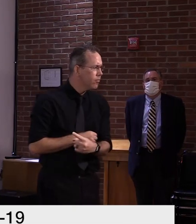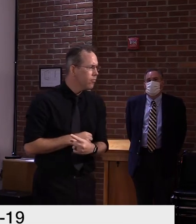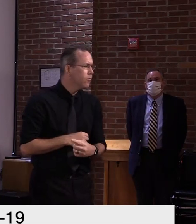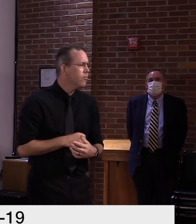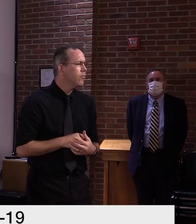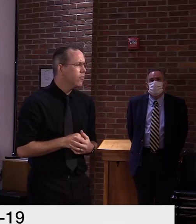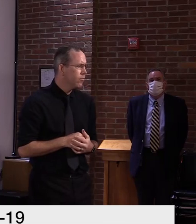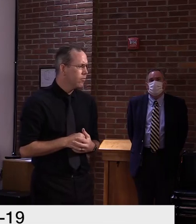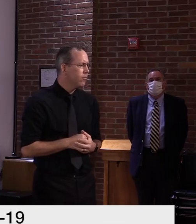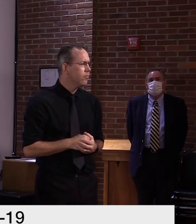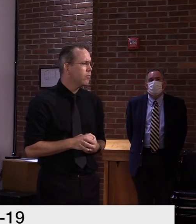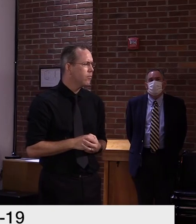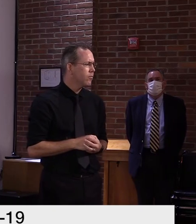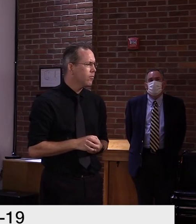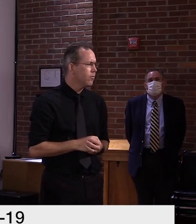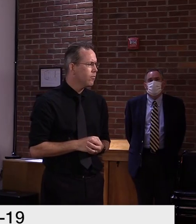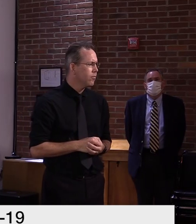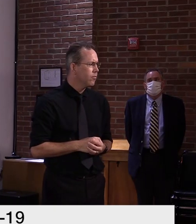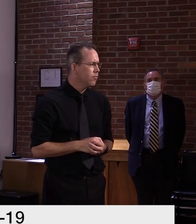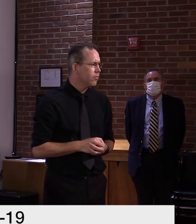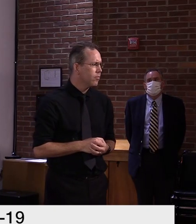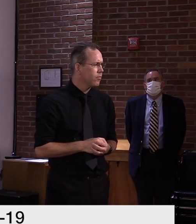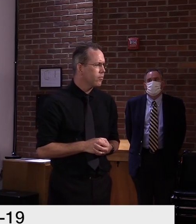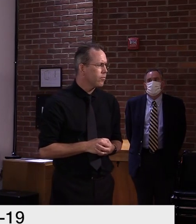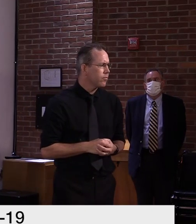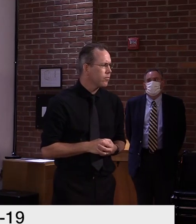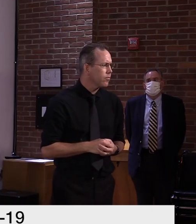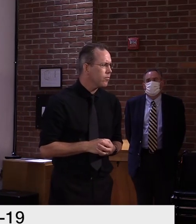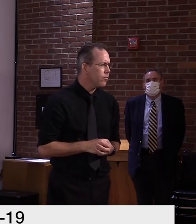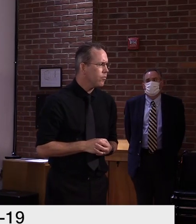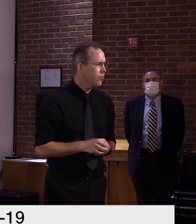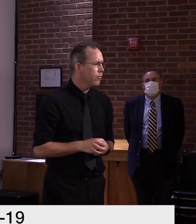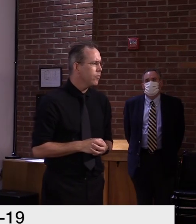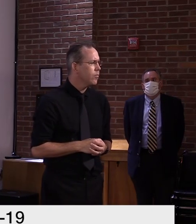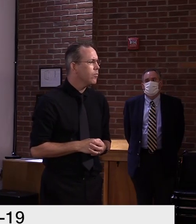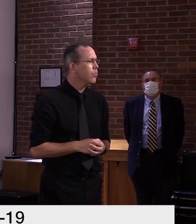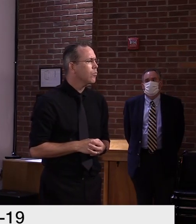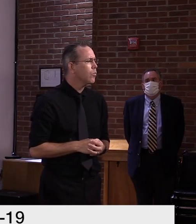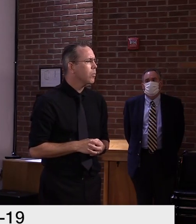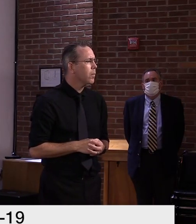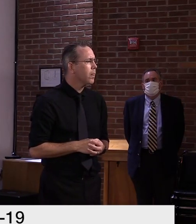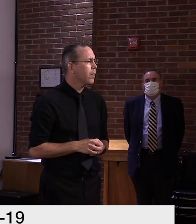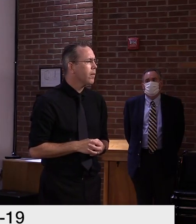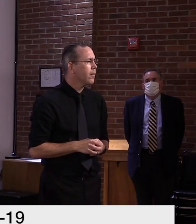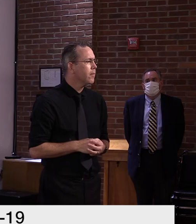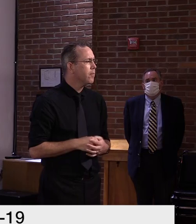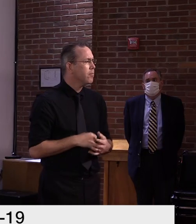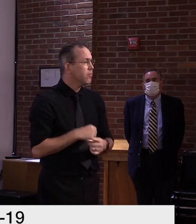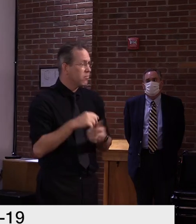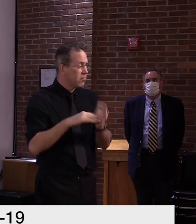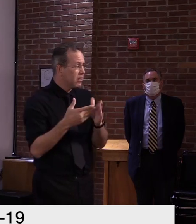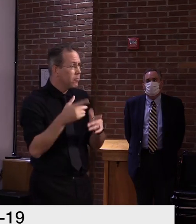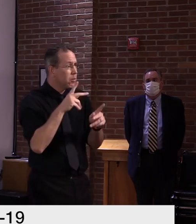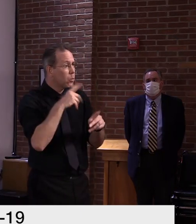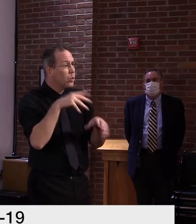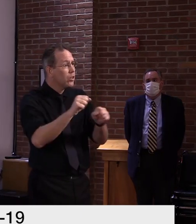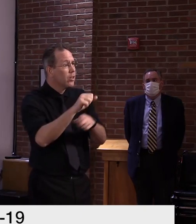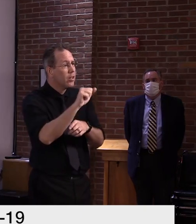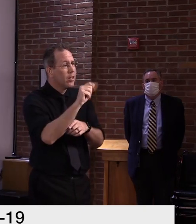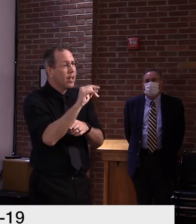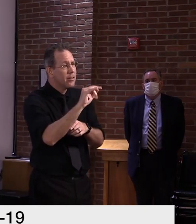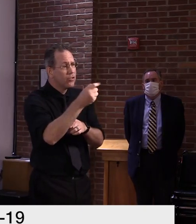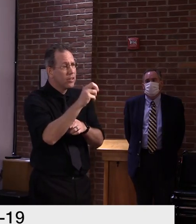uh, with PCR. Are those not considered false positives? Yeah, so, no, you're right. So we can call those a false positive.